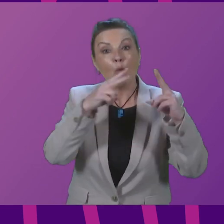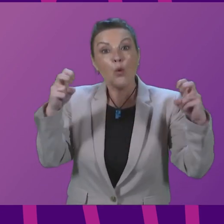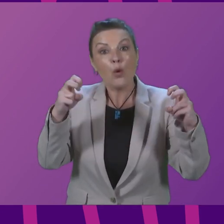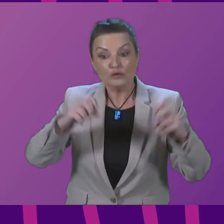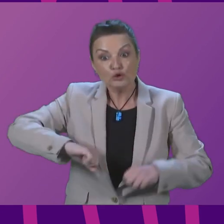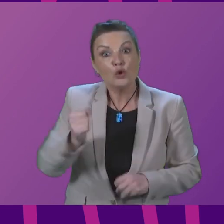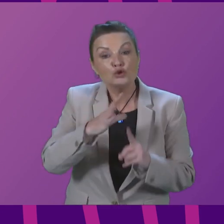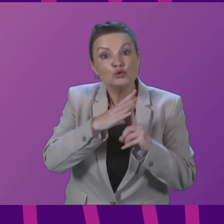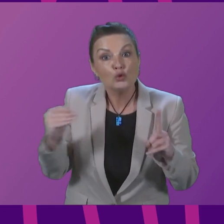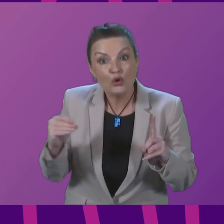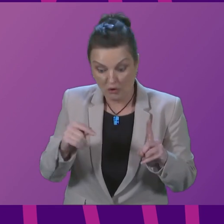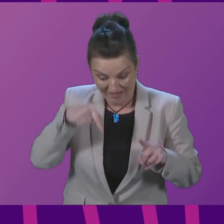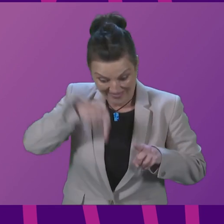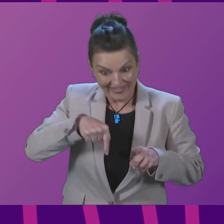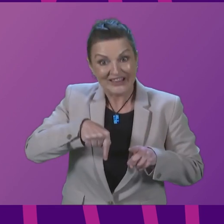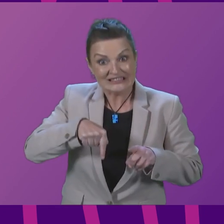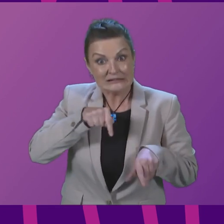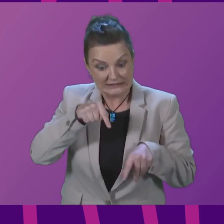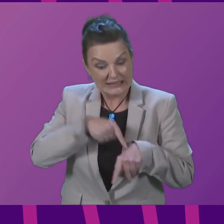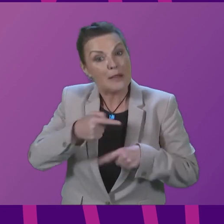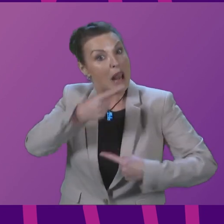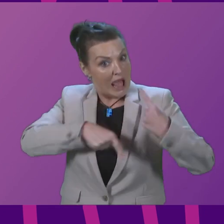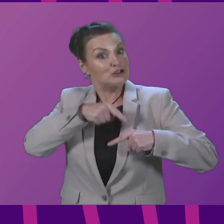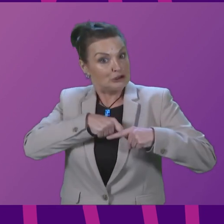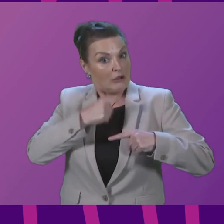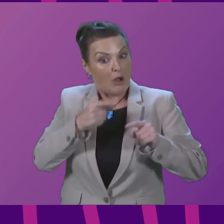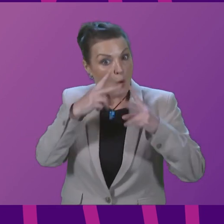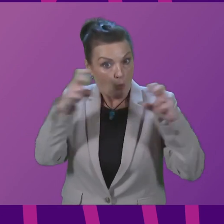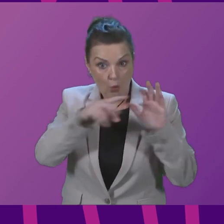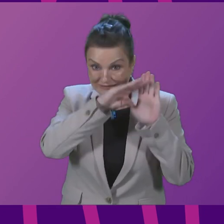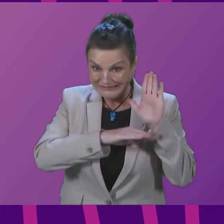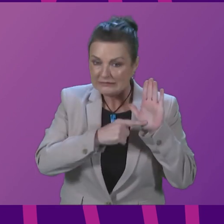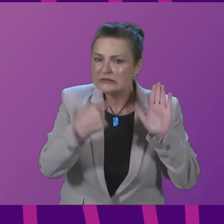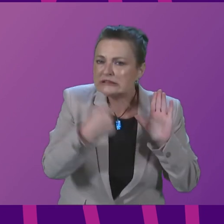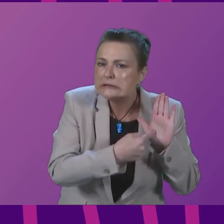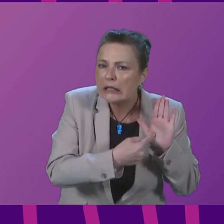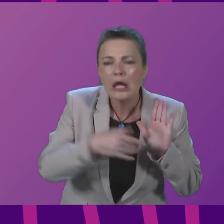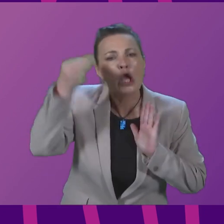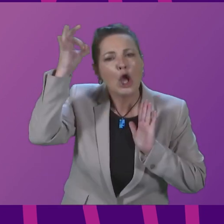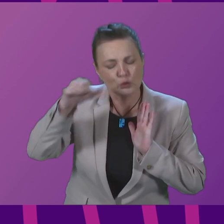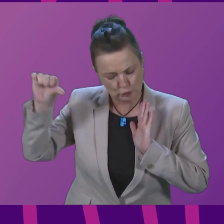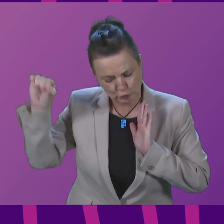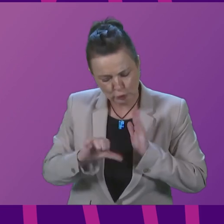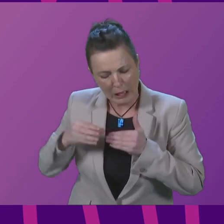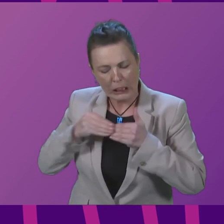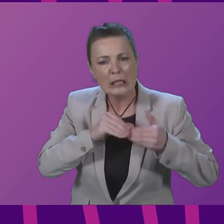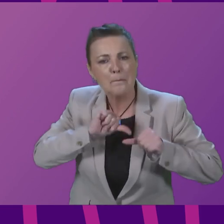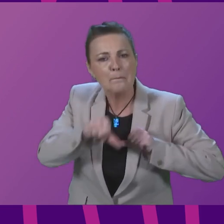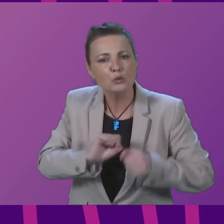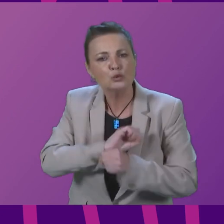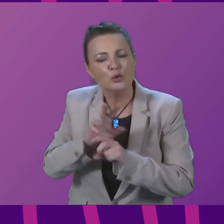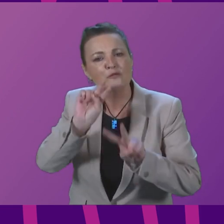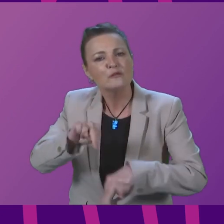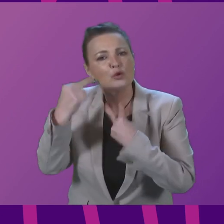from the Scottish Parliament election just this time last year. And again, I am quoting, councils should lead post-COVID reviews